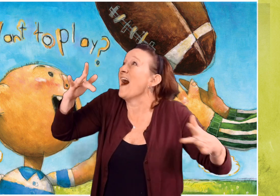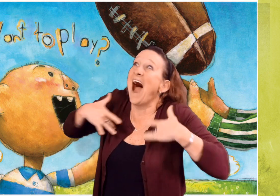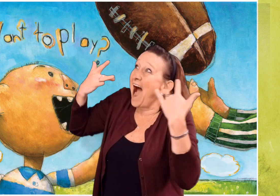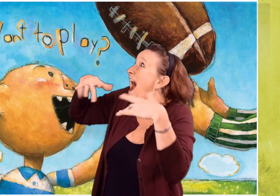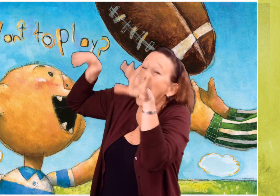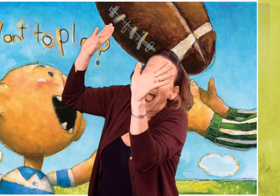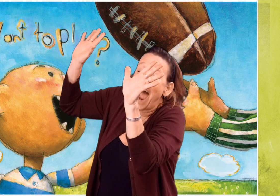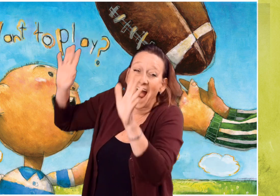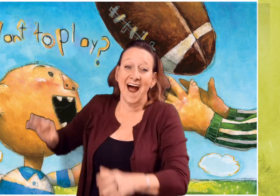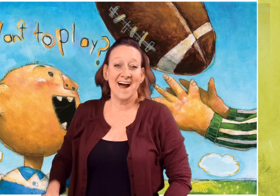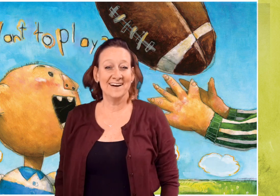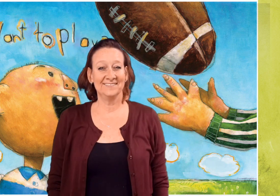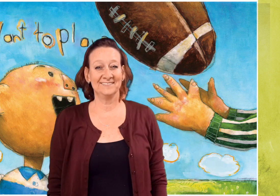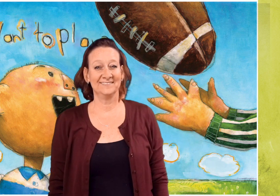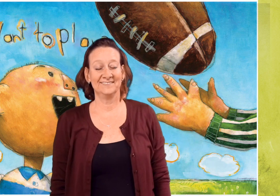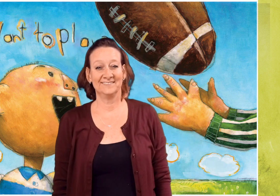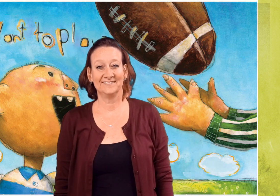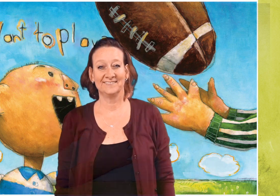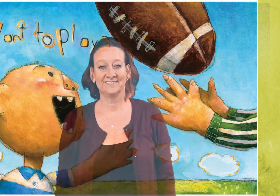Excited, David reaches for the football.